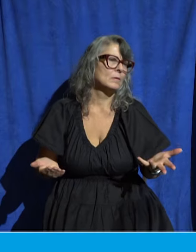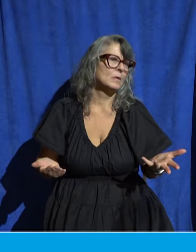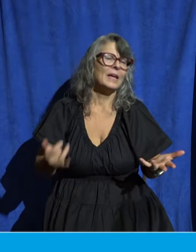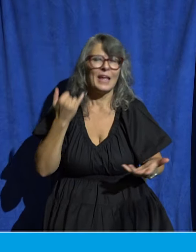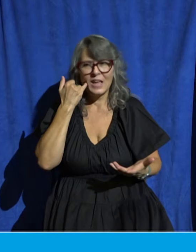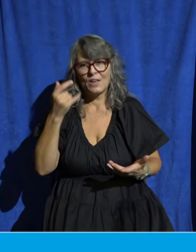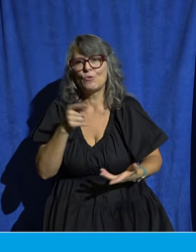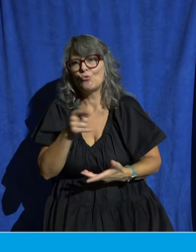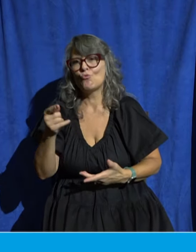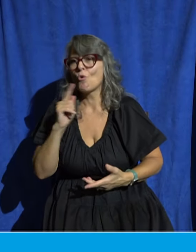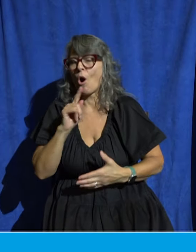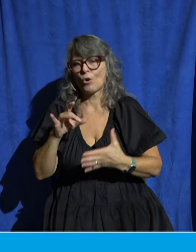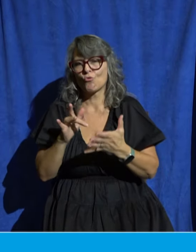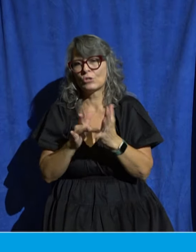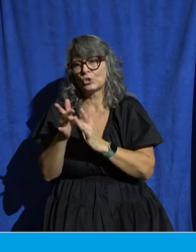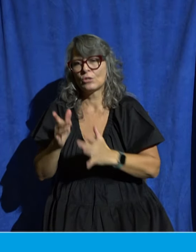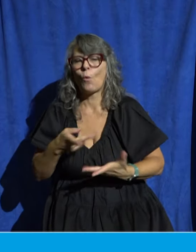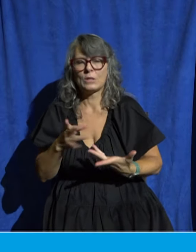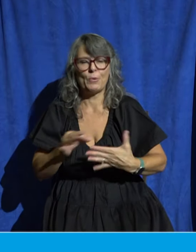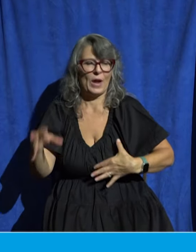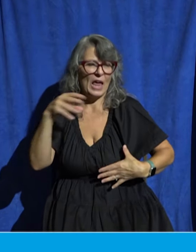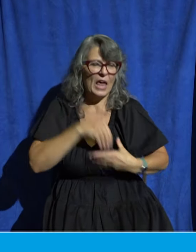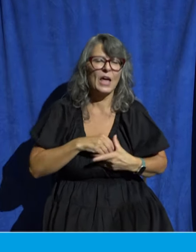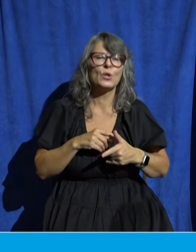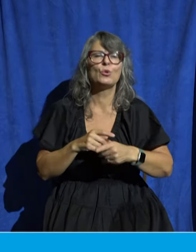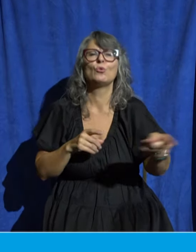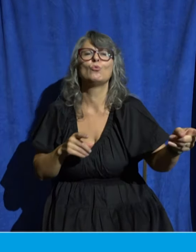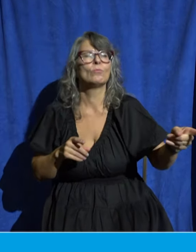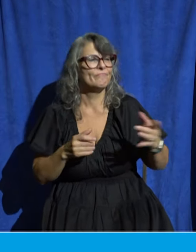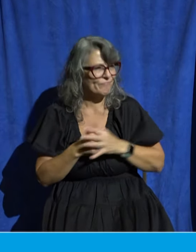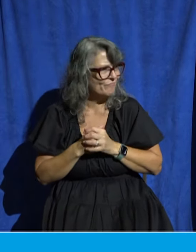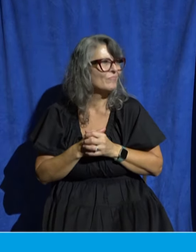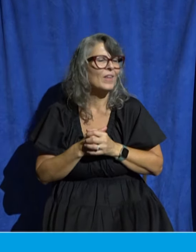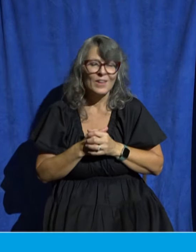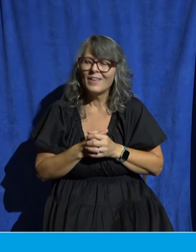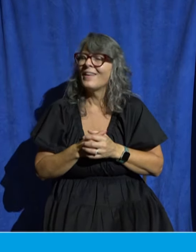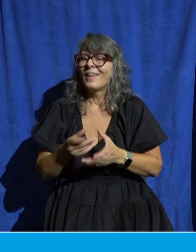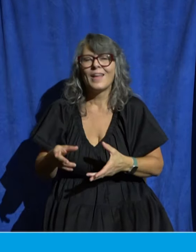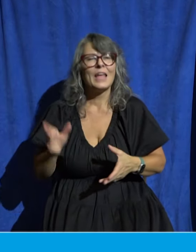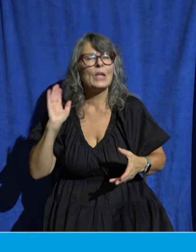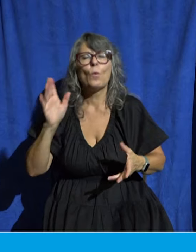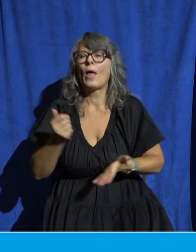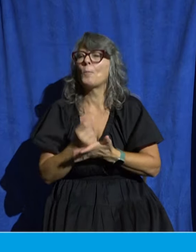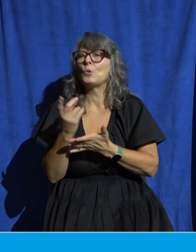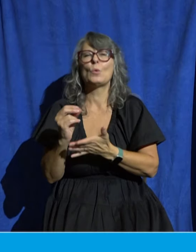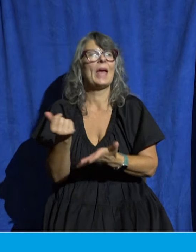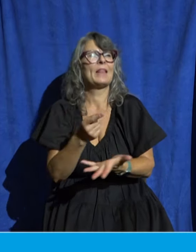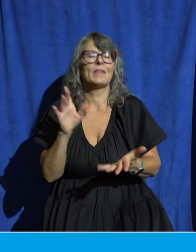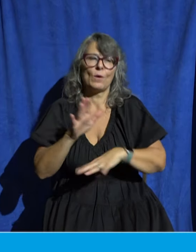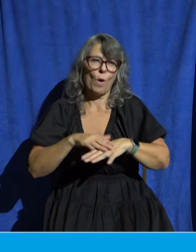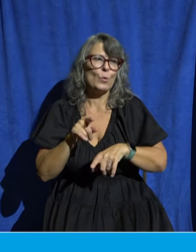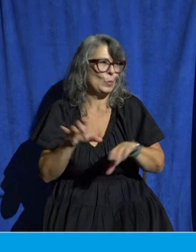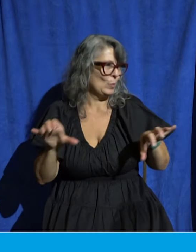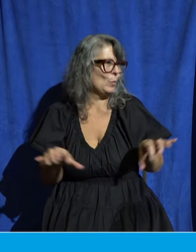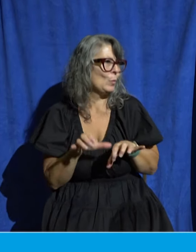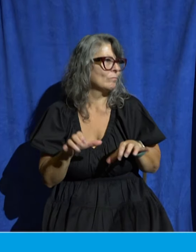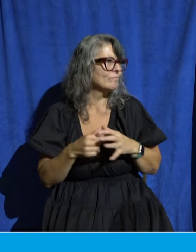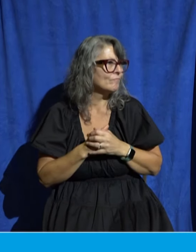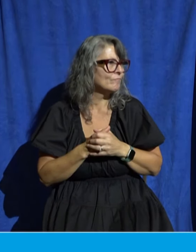inside you and he's given you everything you need to fulfill his divine purpose for your life in the church he's given you all that you